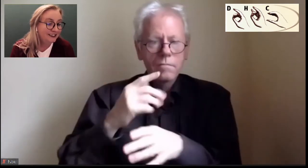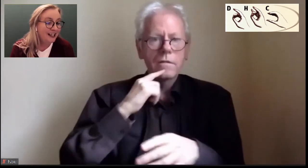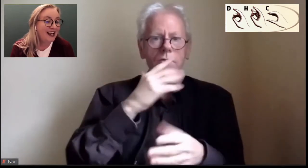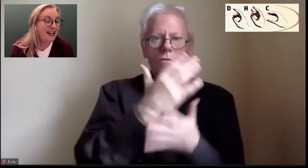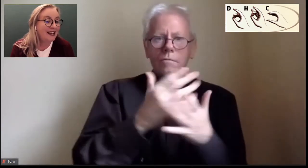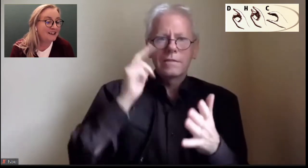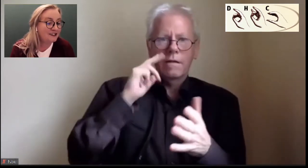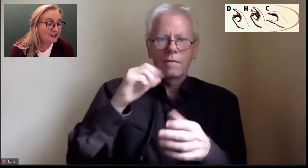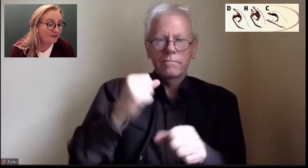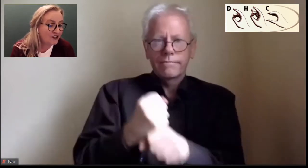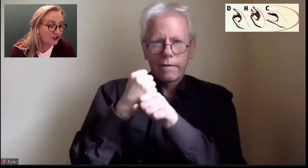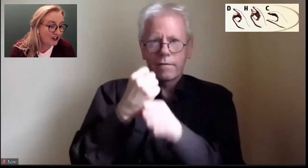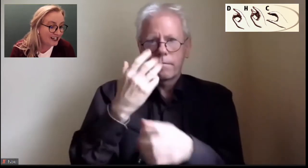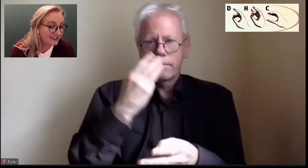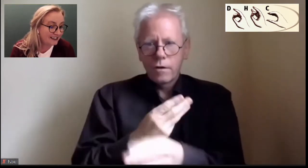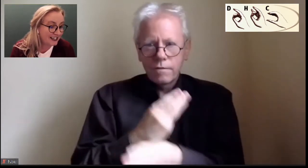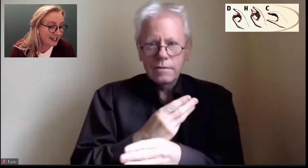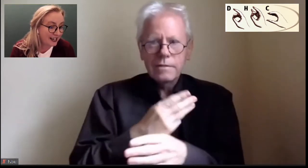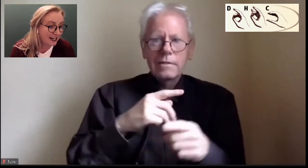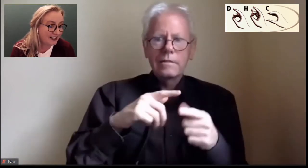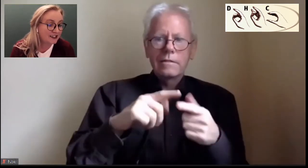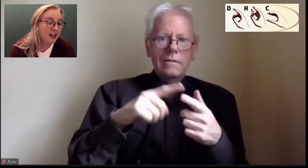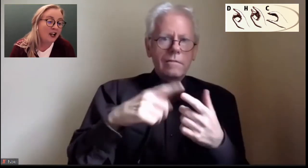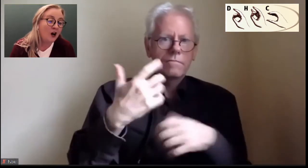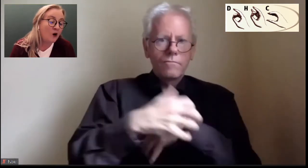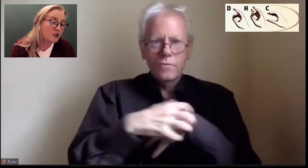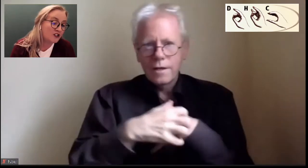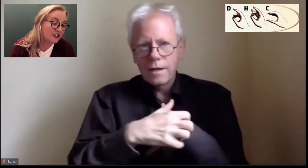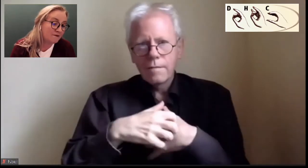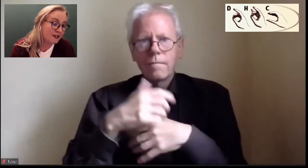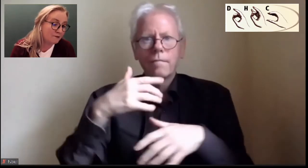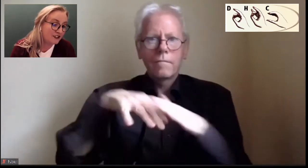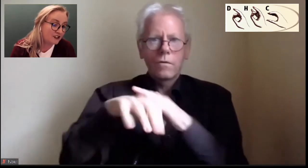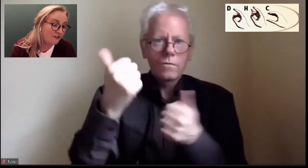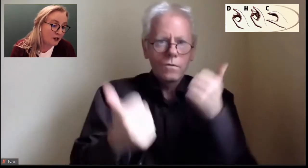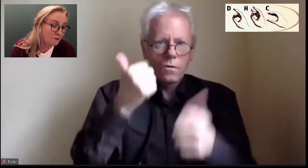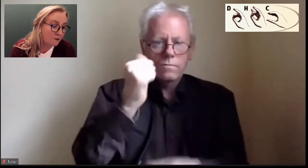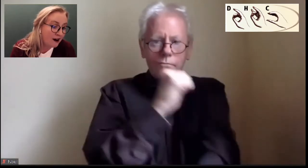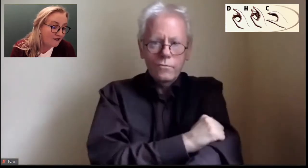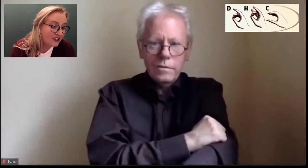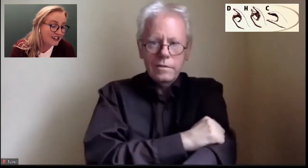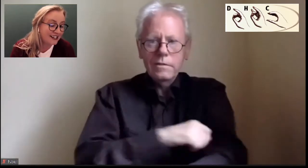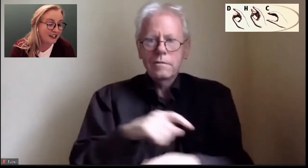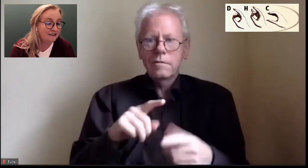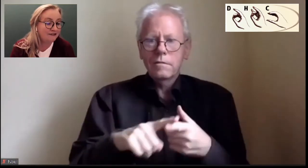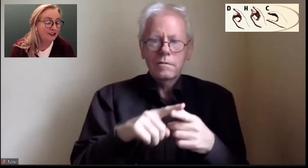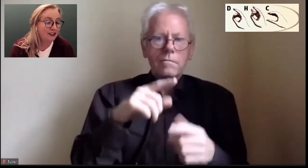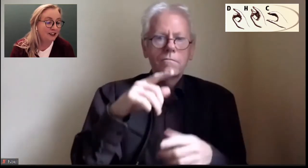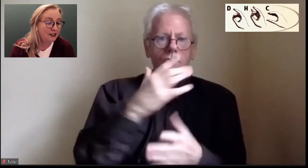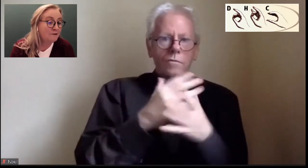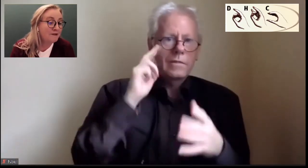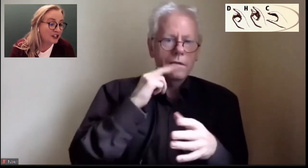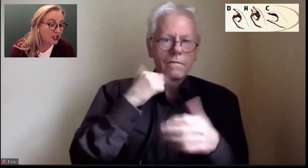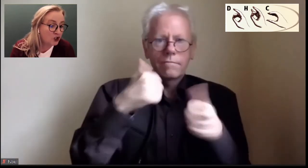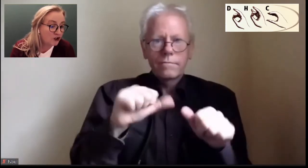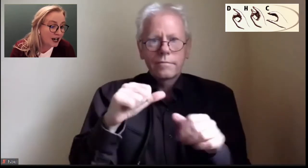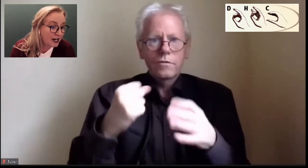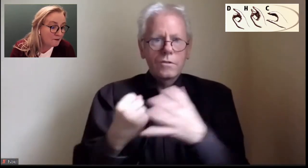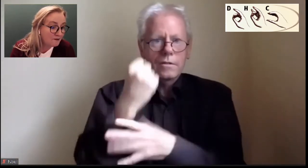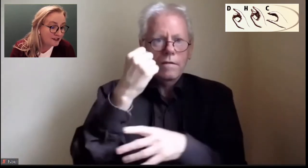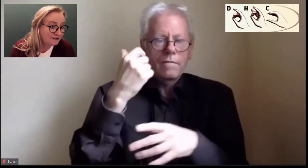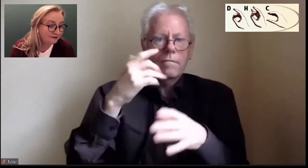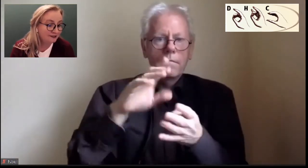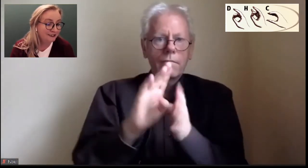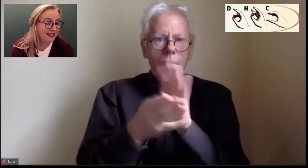and different trades that they had. And also deaf people suffering poverty, committing